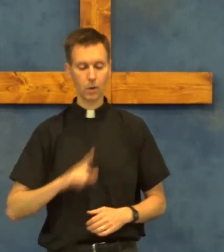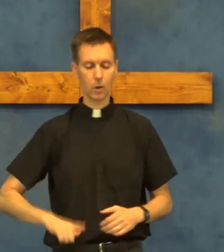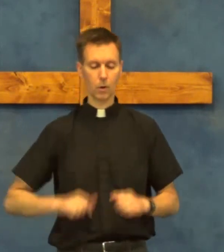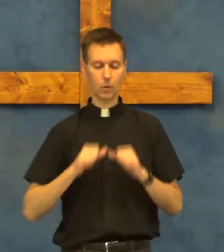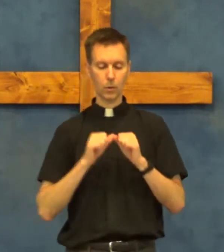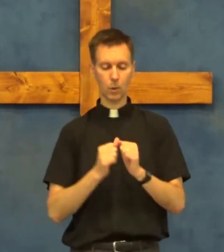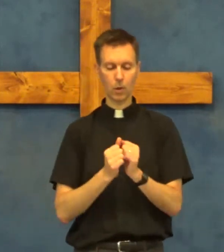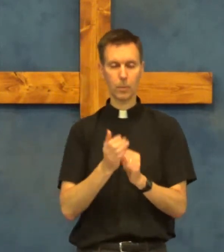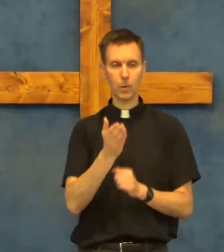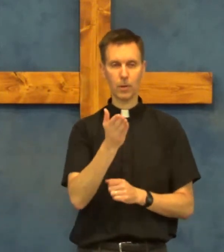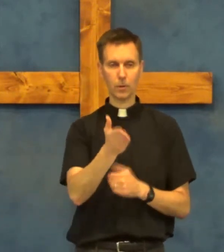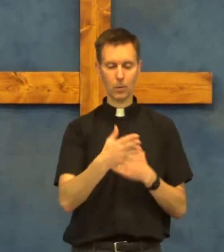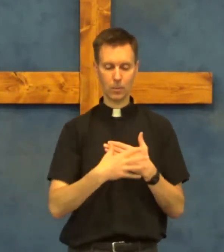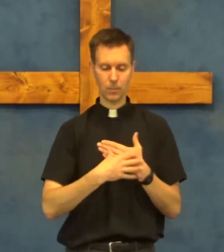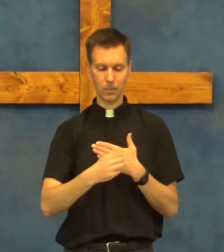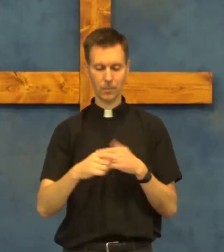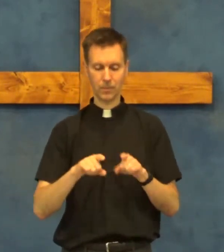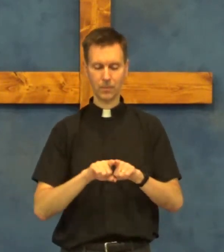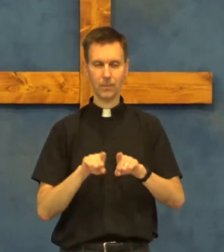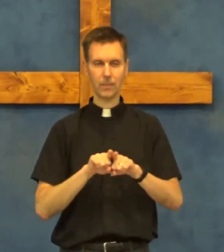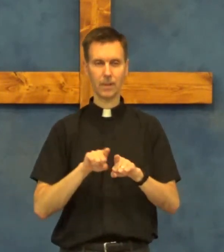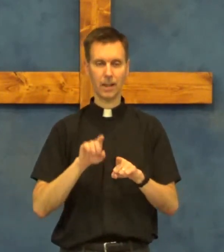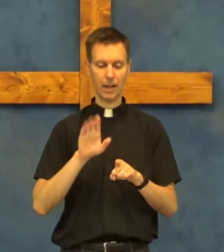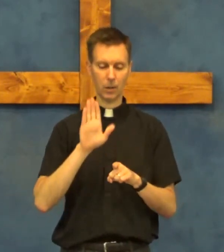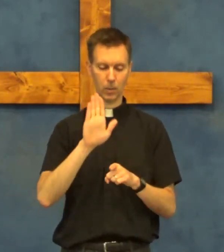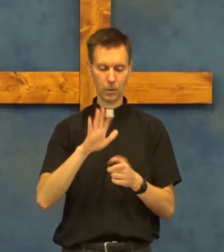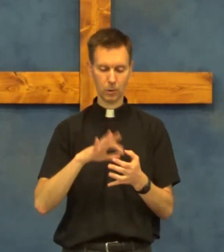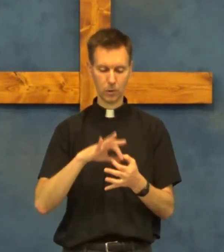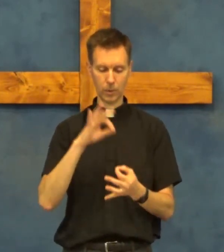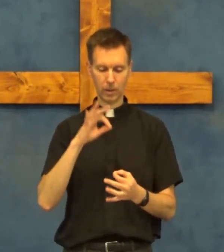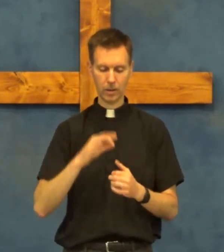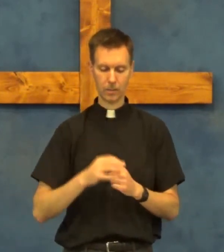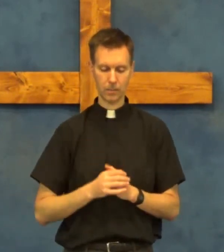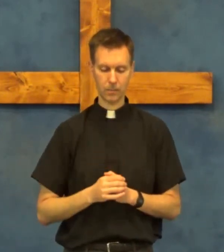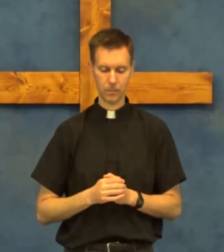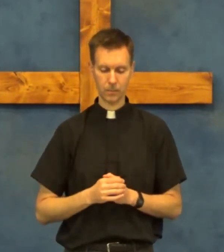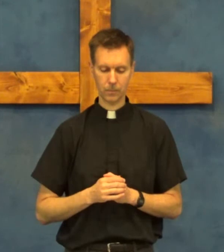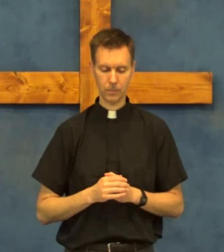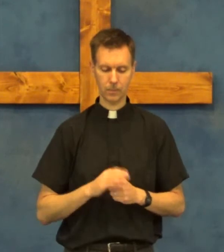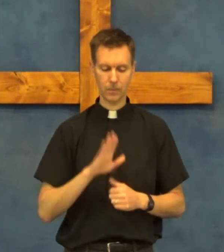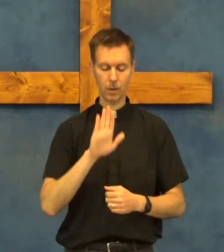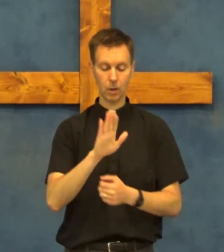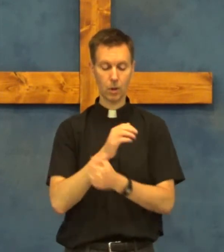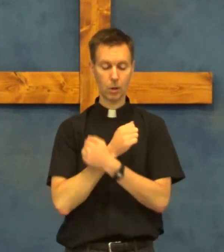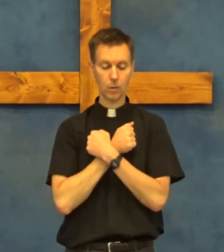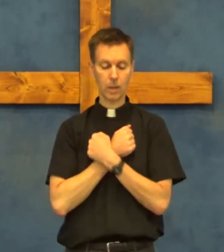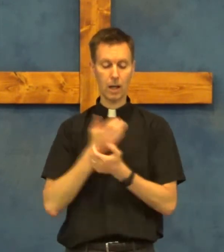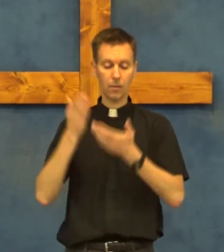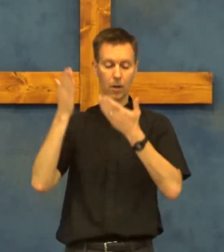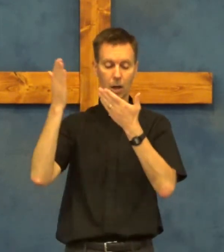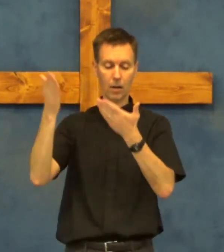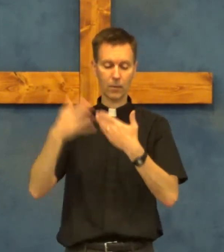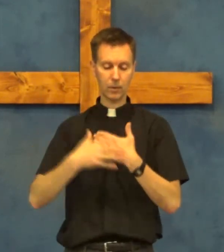the Lord be with you and with your spirit your love offer